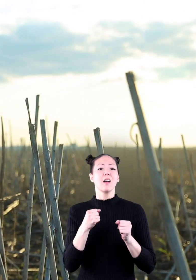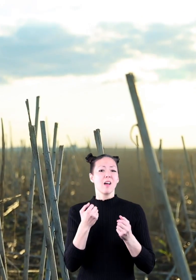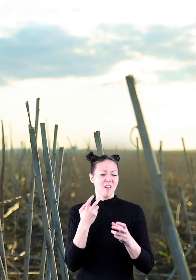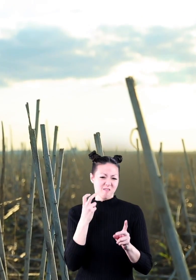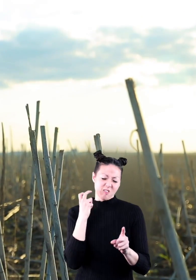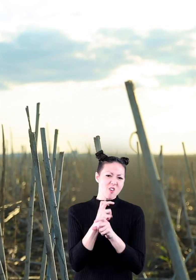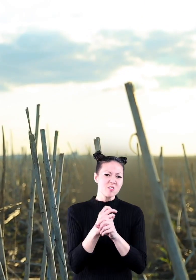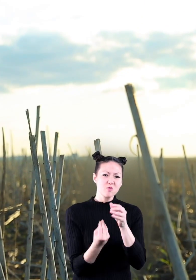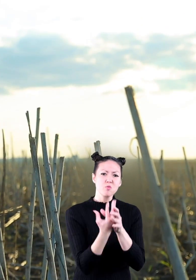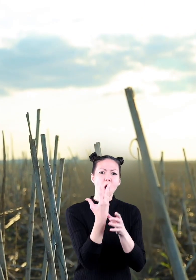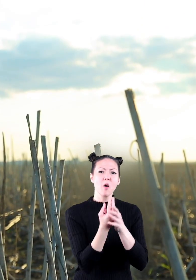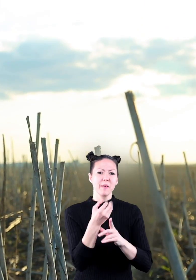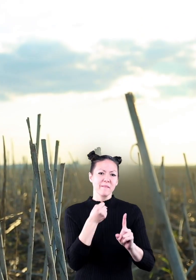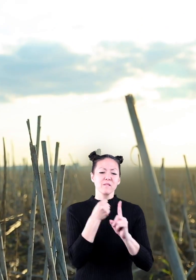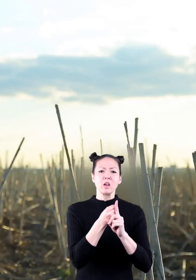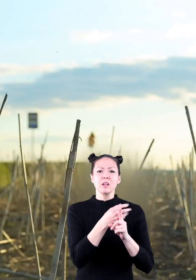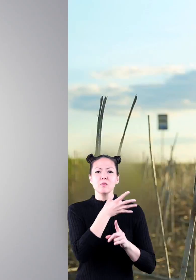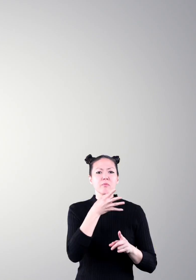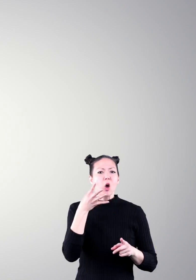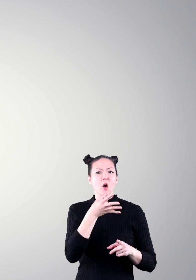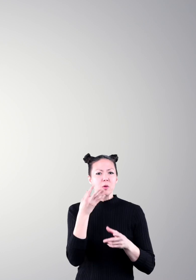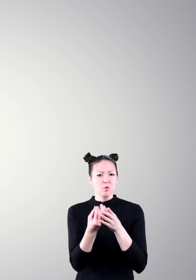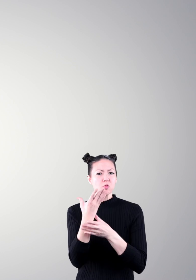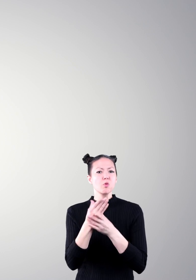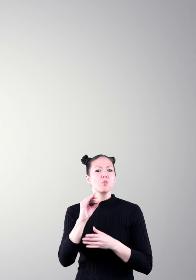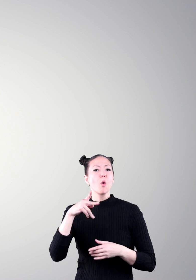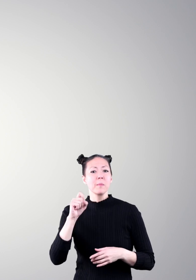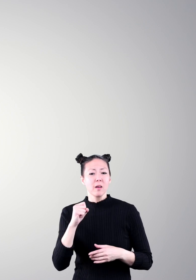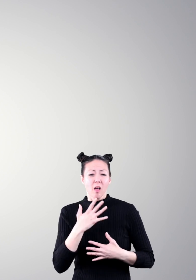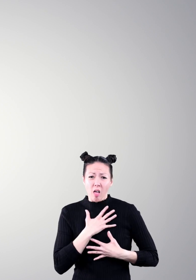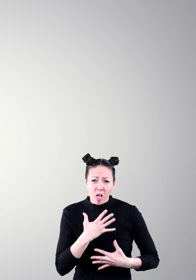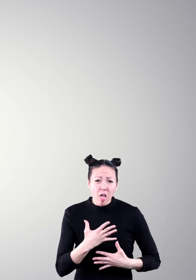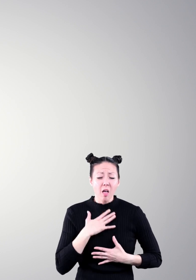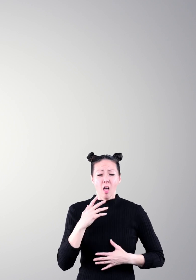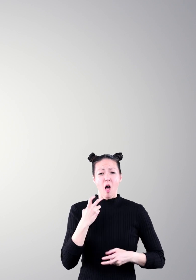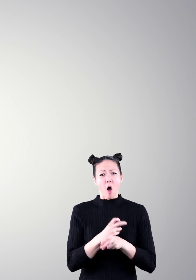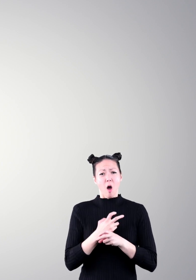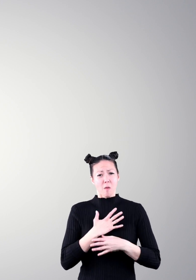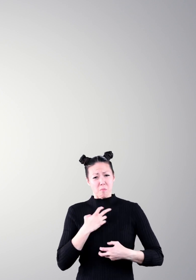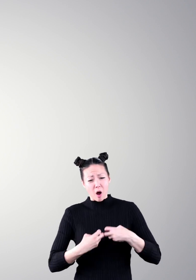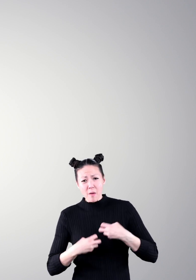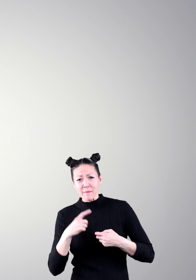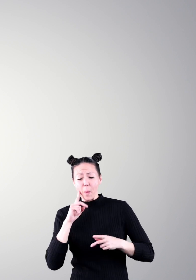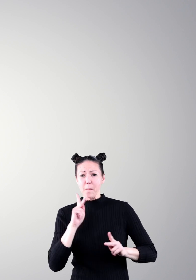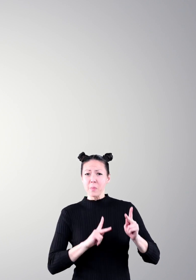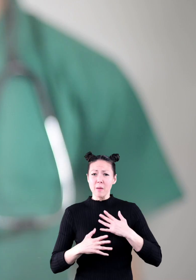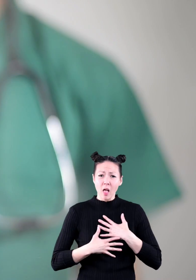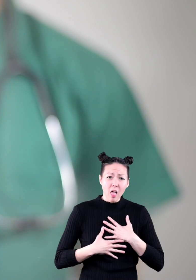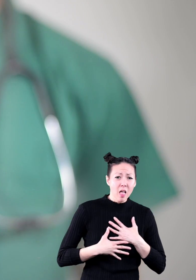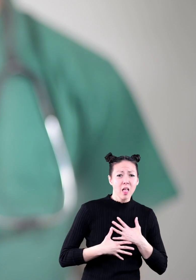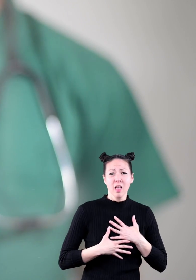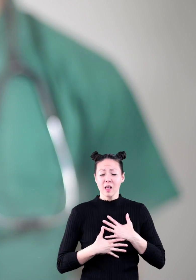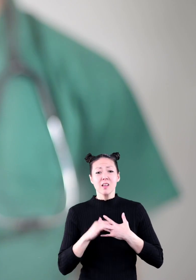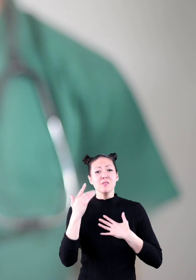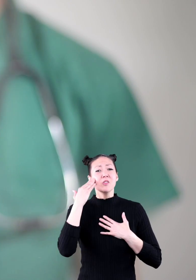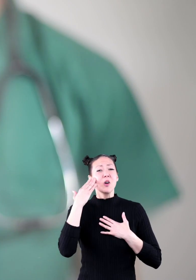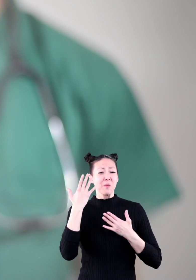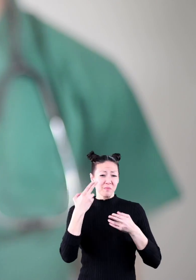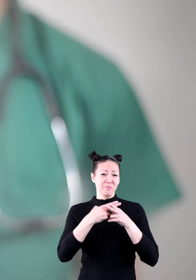crops to grow. Air pollution can cause breathing problems in some people. Maybe you have heard of someone who